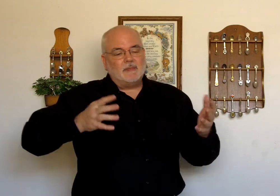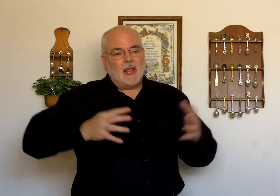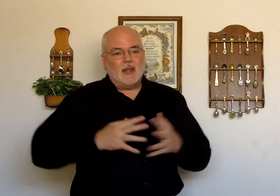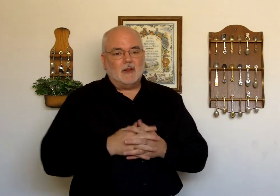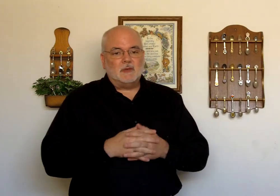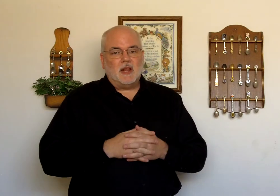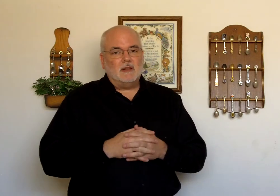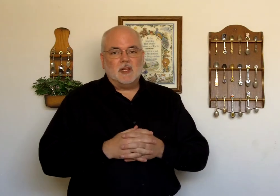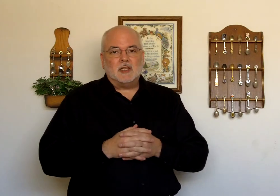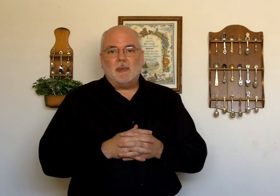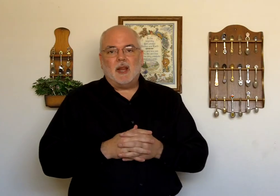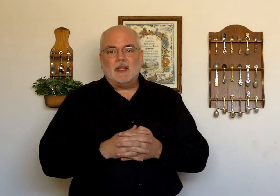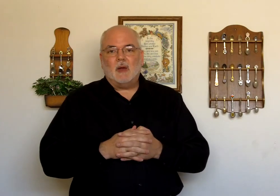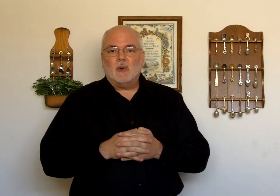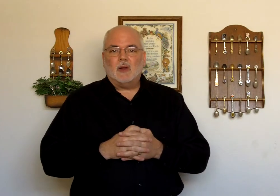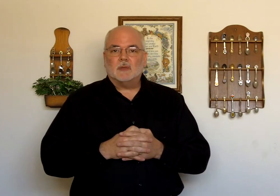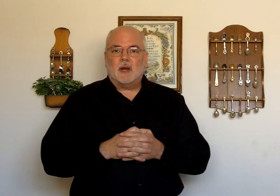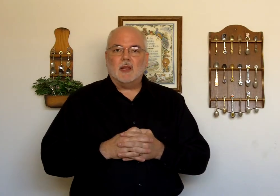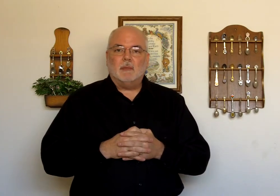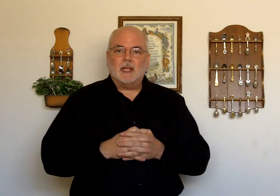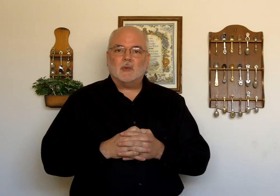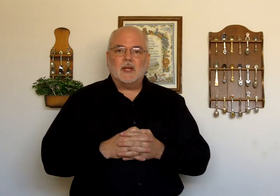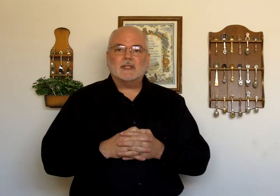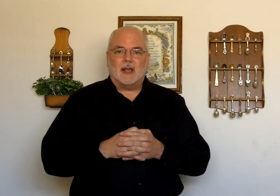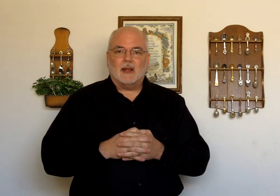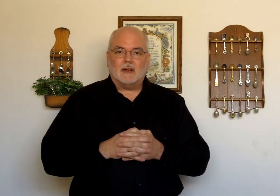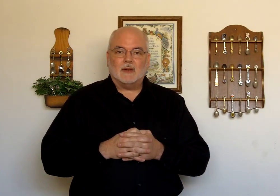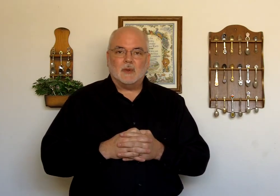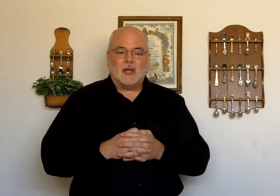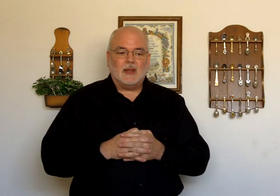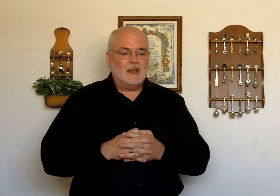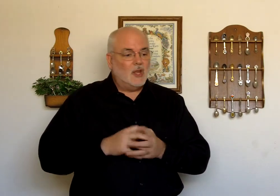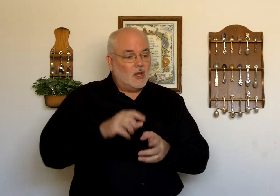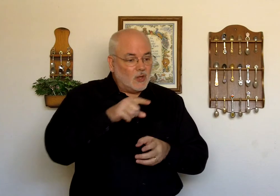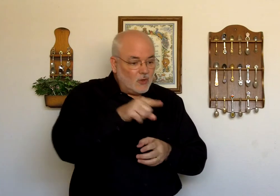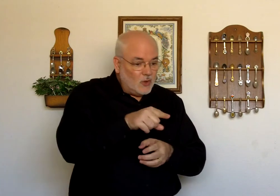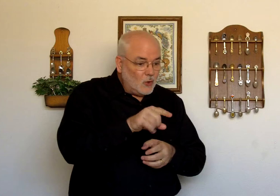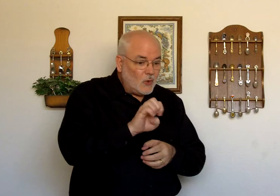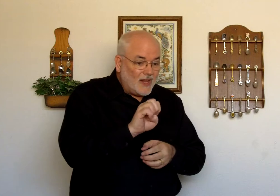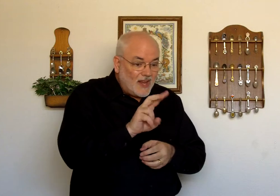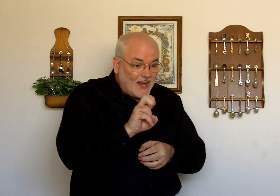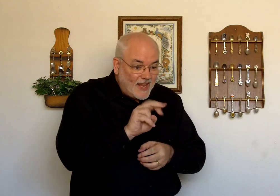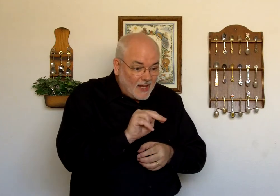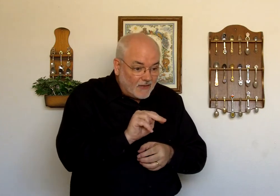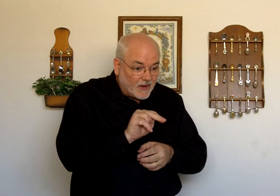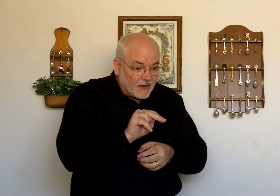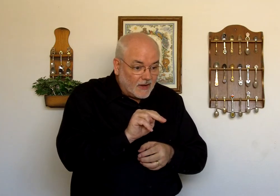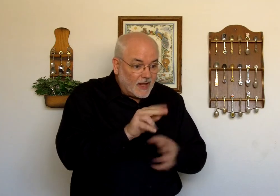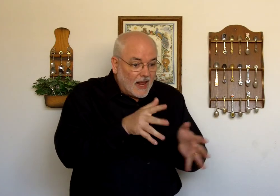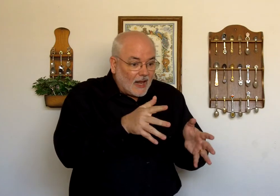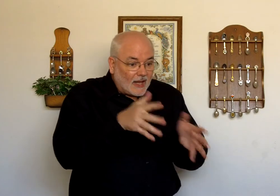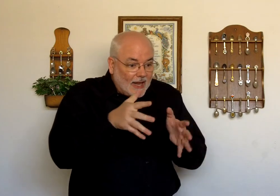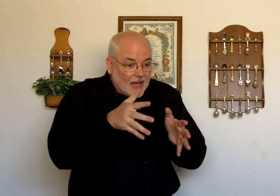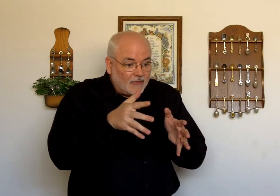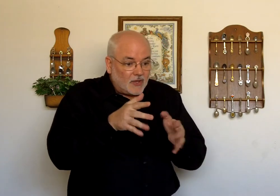And they're. Spelling that word is probably the best way to sign it. Okay. You. Even. Left.